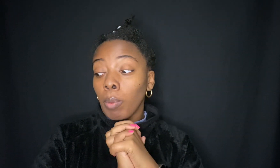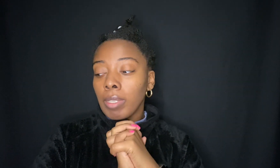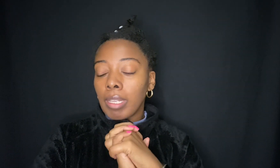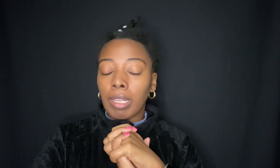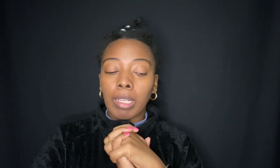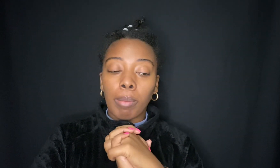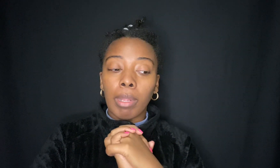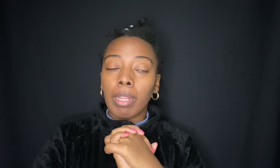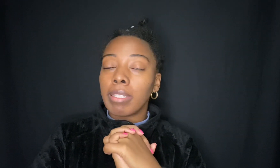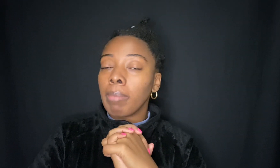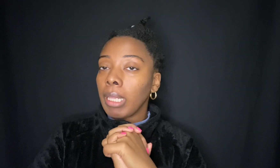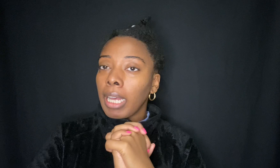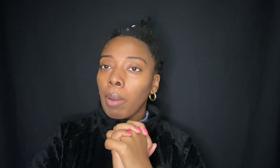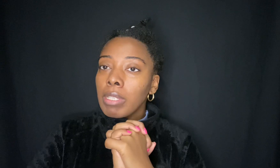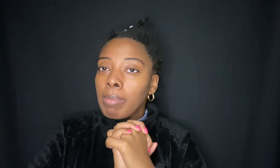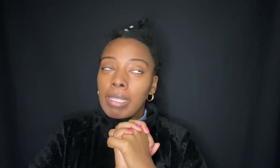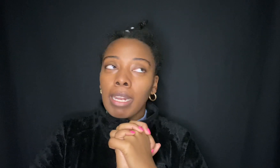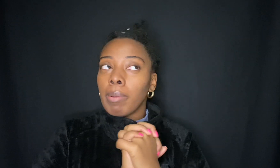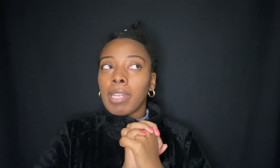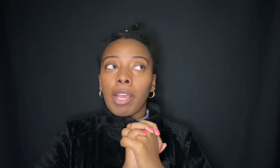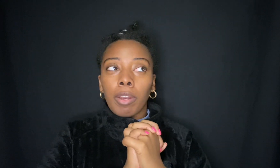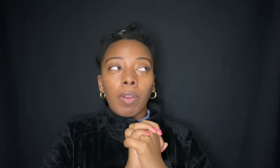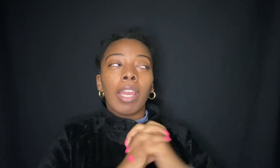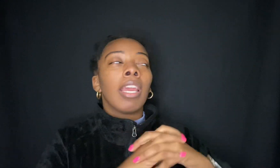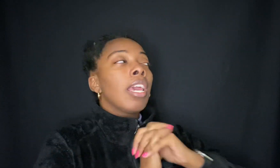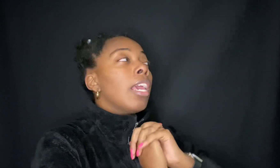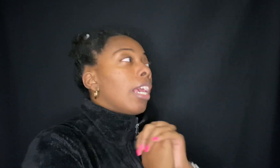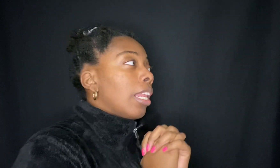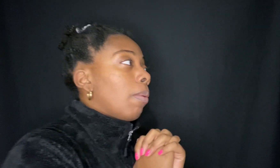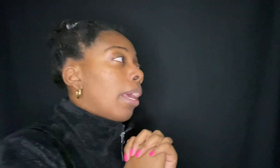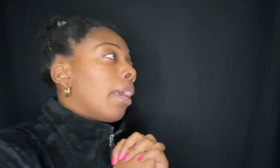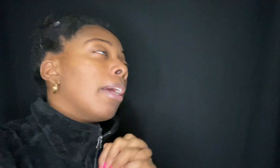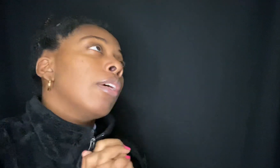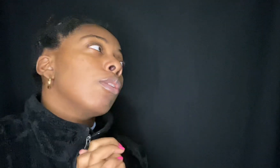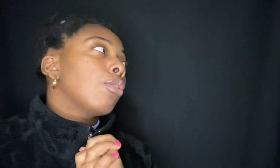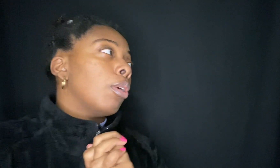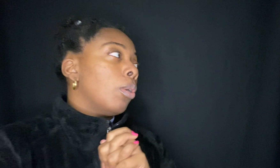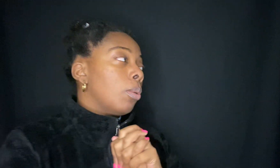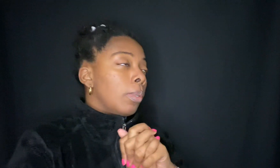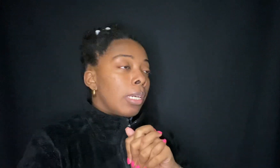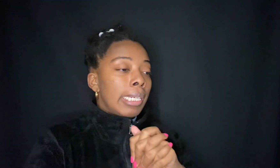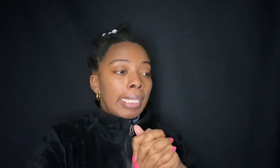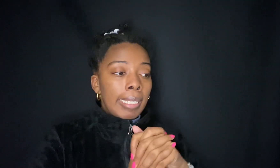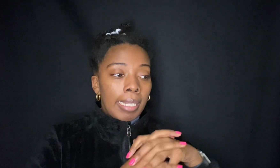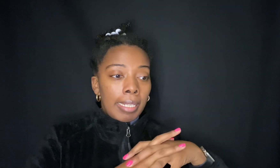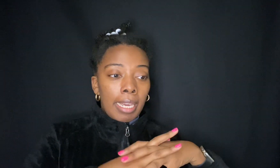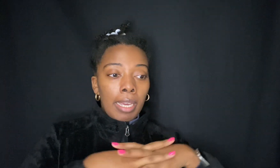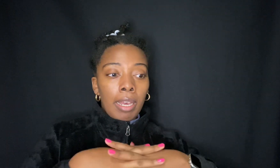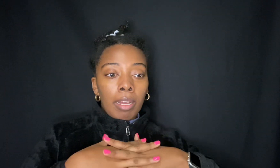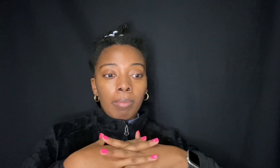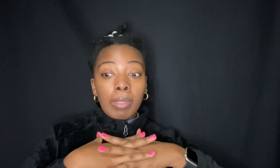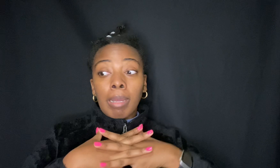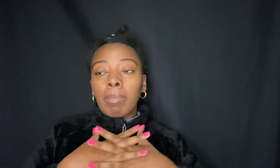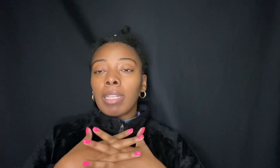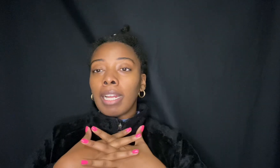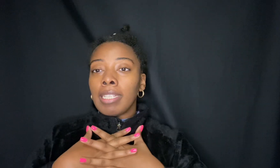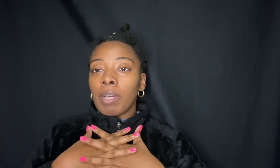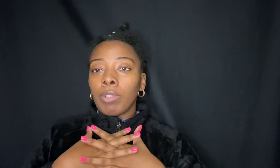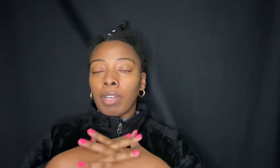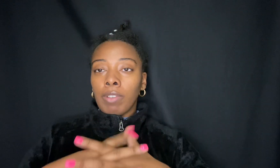wednesday in like 10 minutes but look i was busy and i was tired right anyway so sunday um something that i did which i really